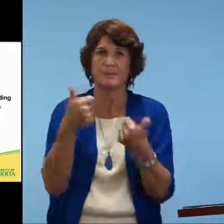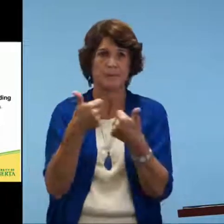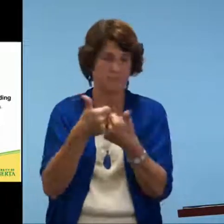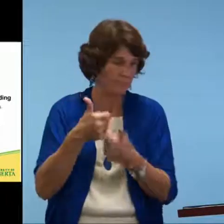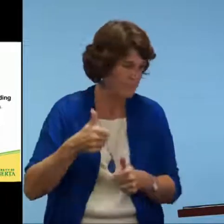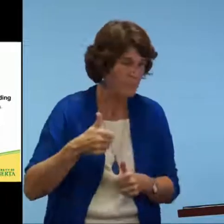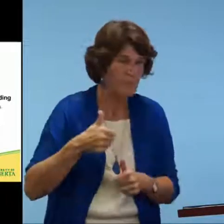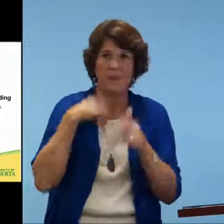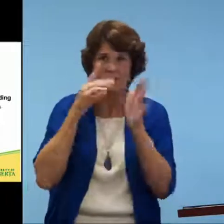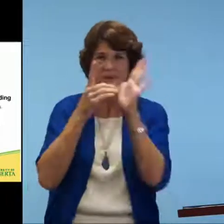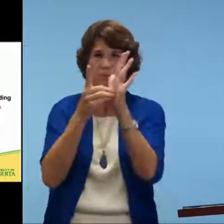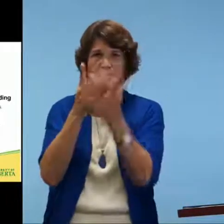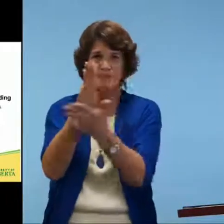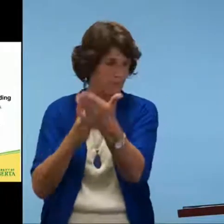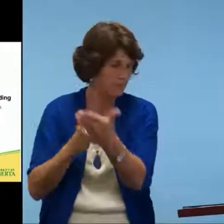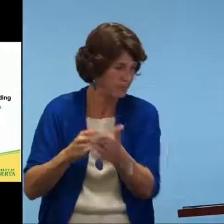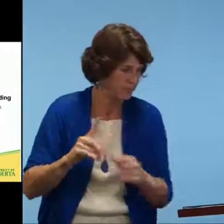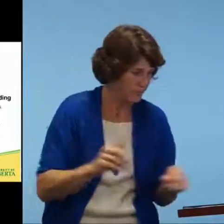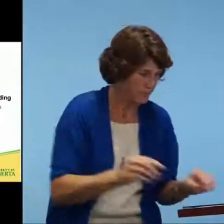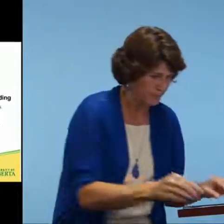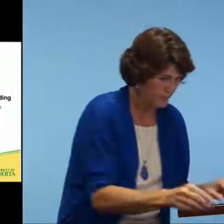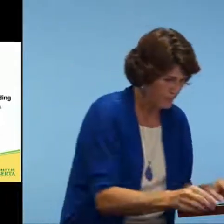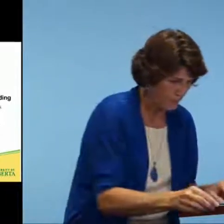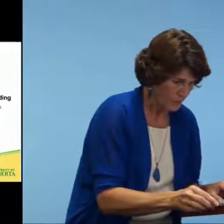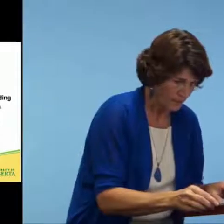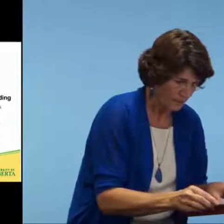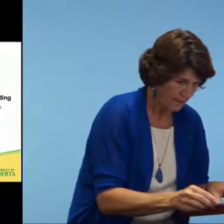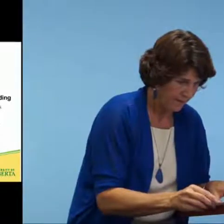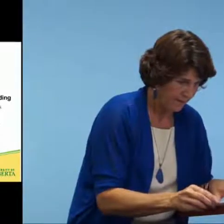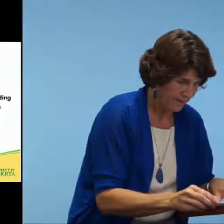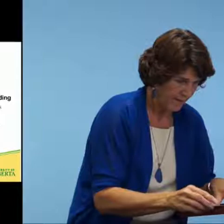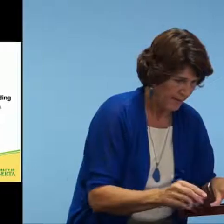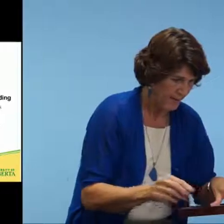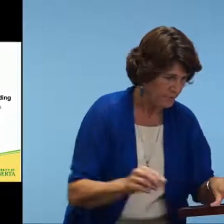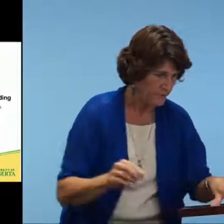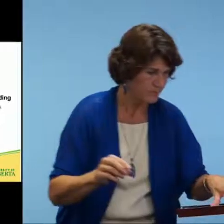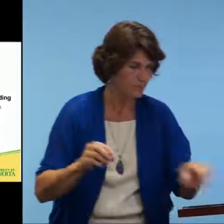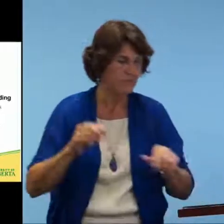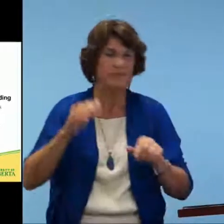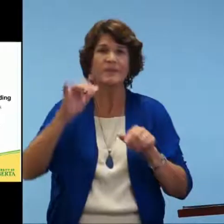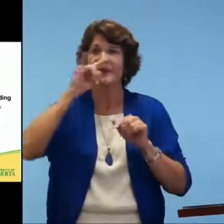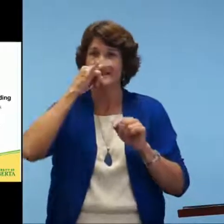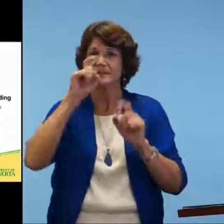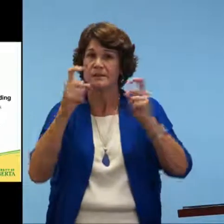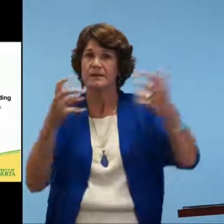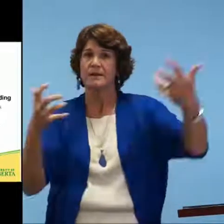So it's all individually paced. All of the games are set up so that a child can work through them at their own pace.